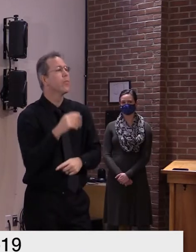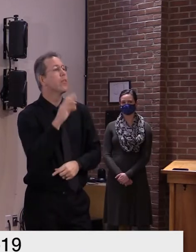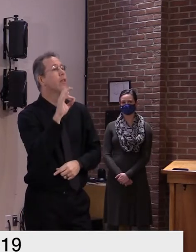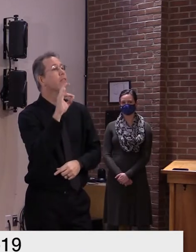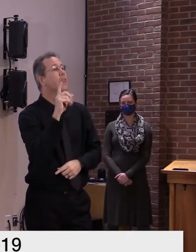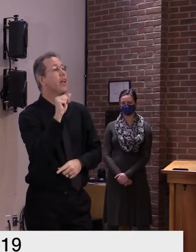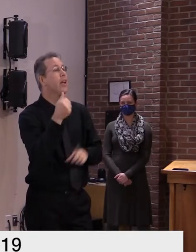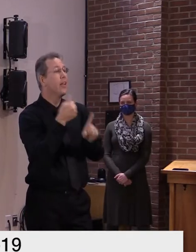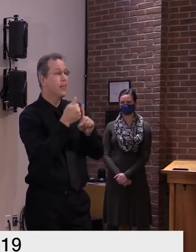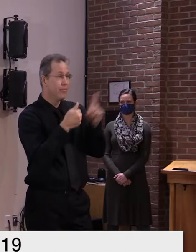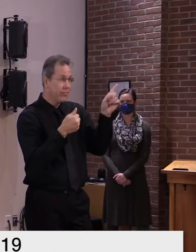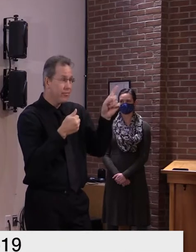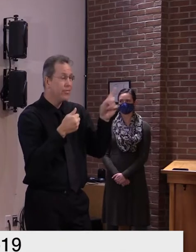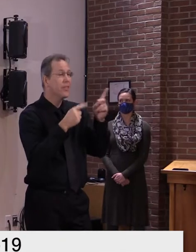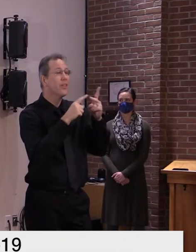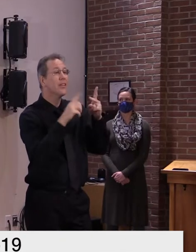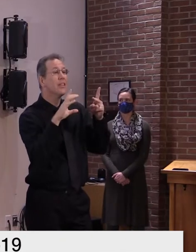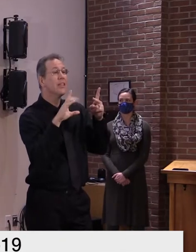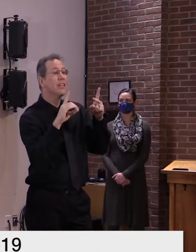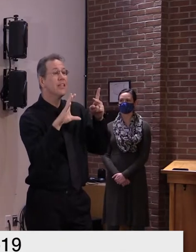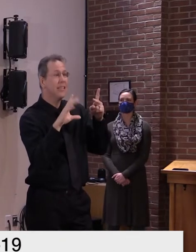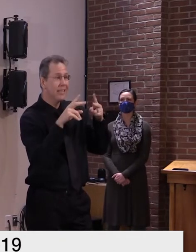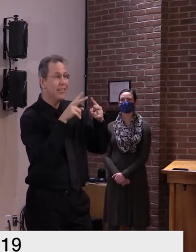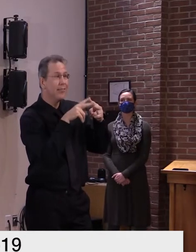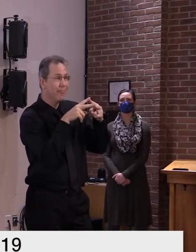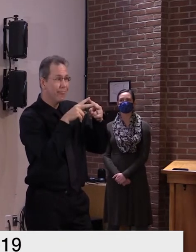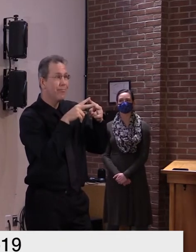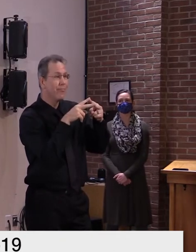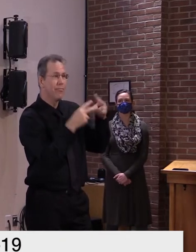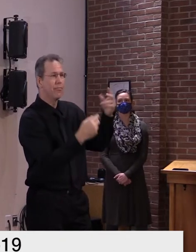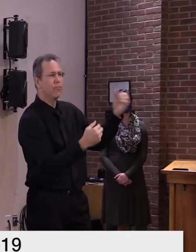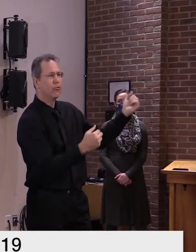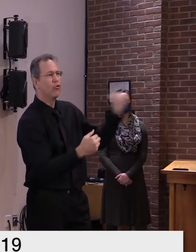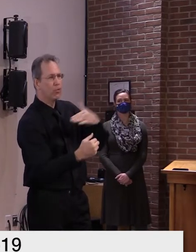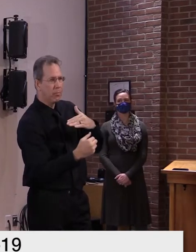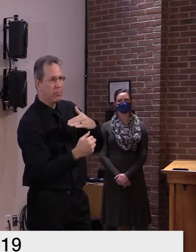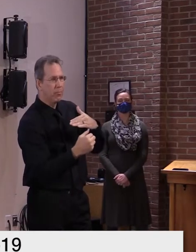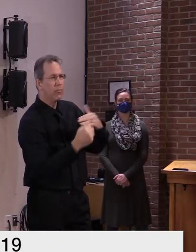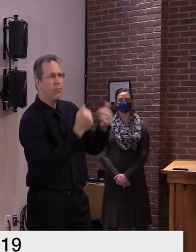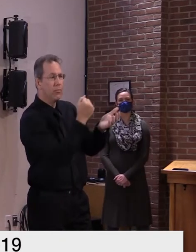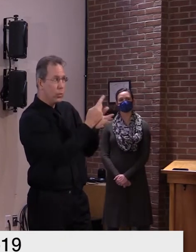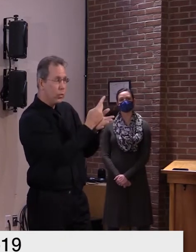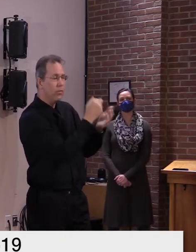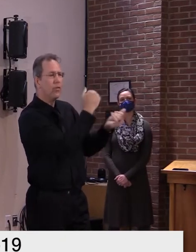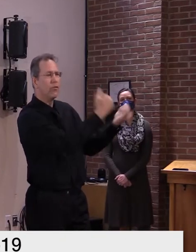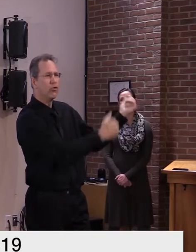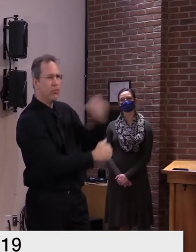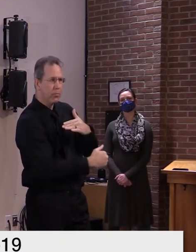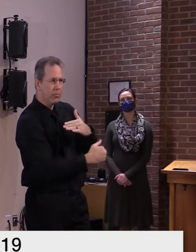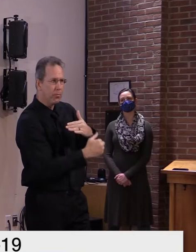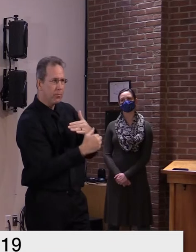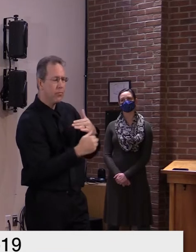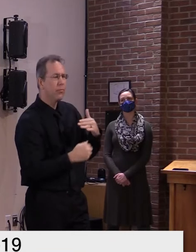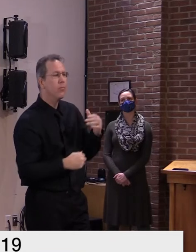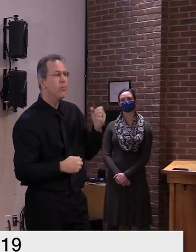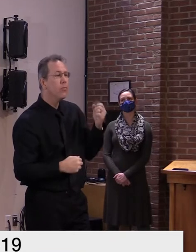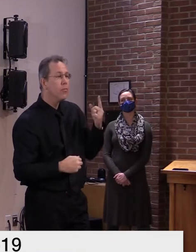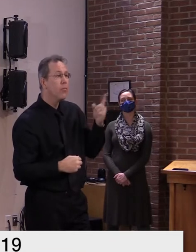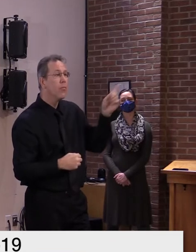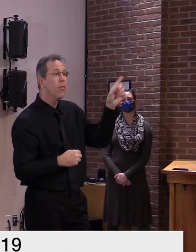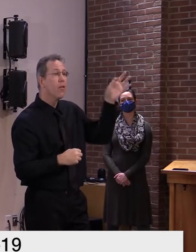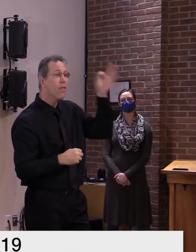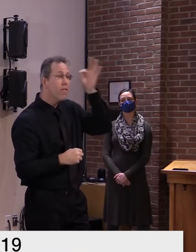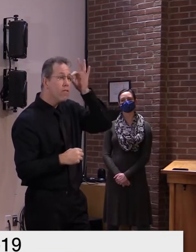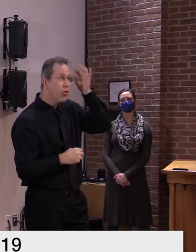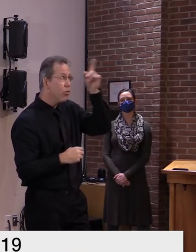sometime middle to late next week but these are federal dates being told to us and they change so i